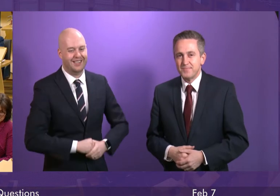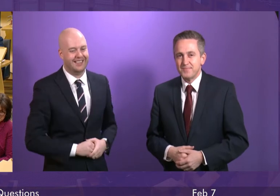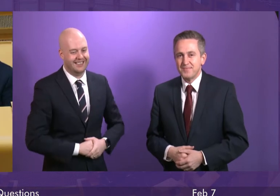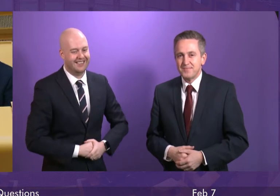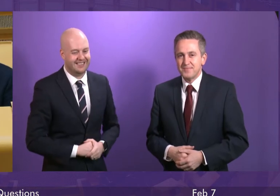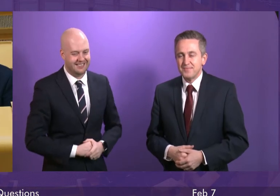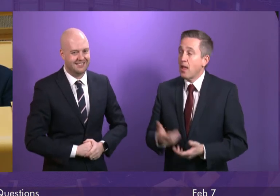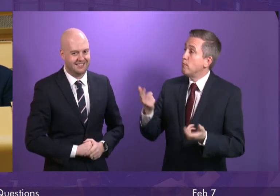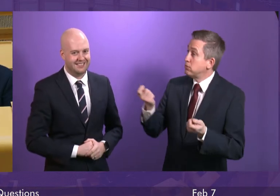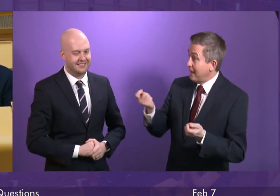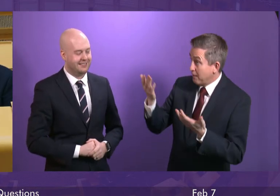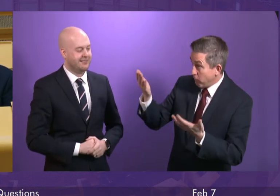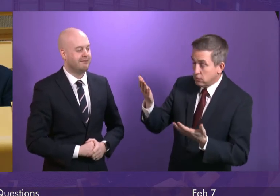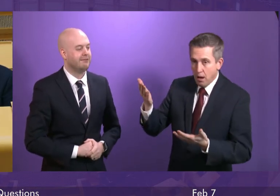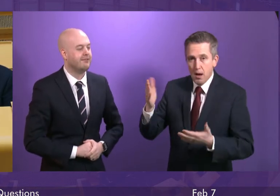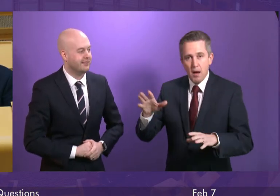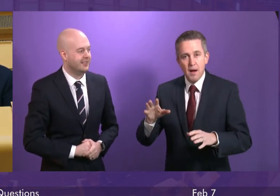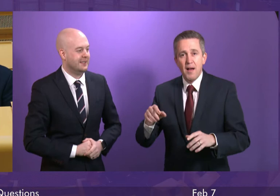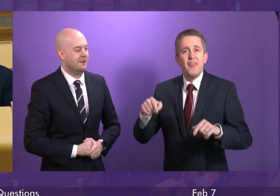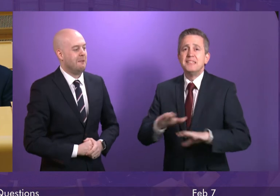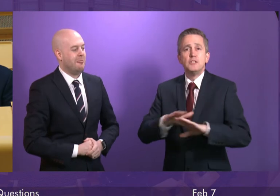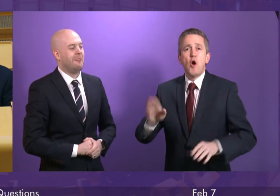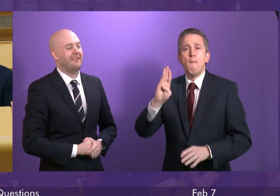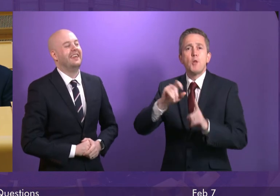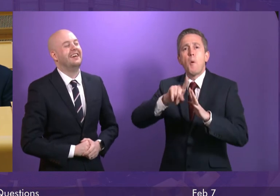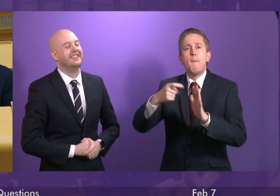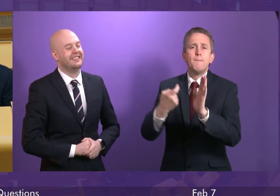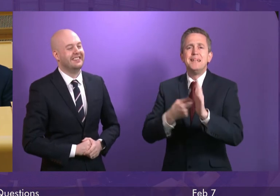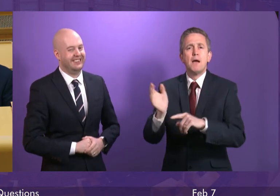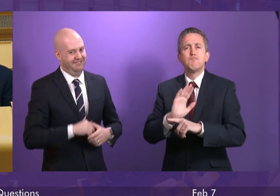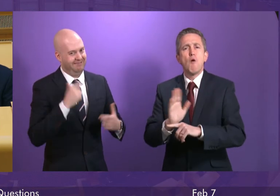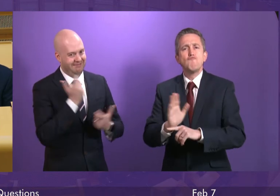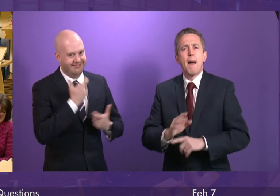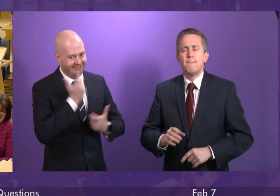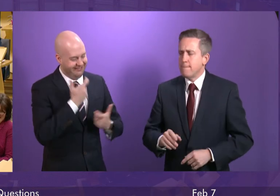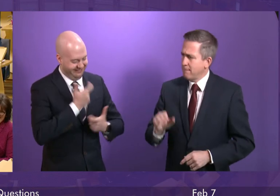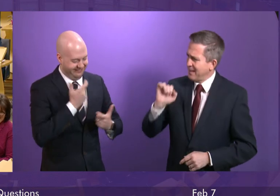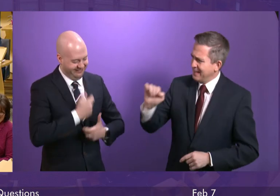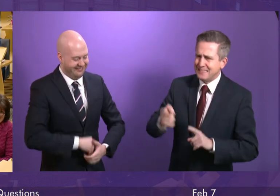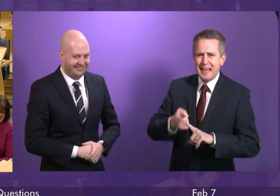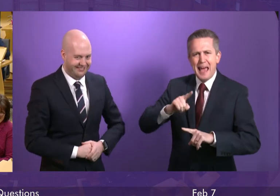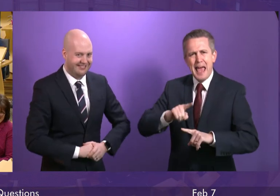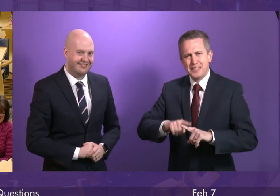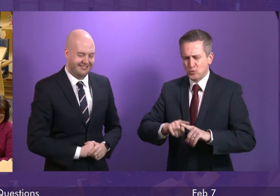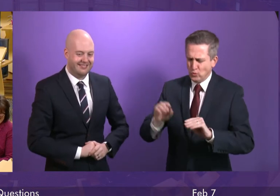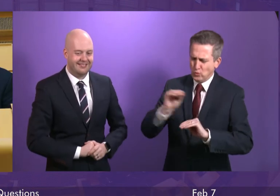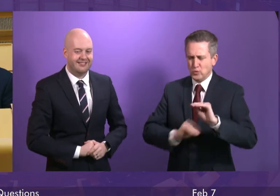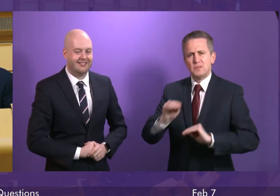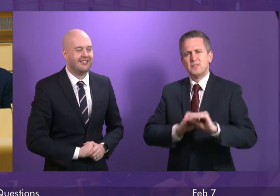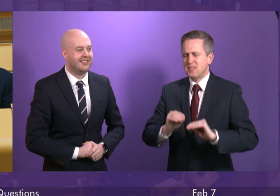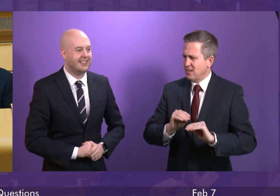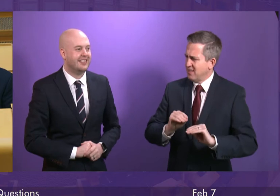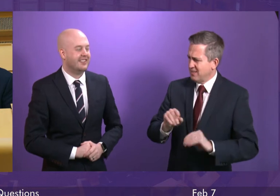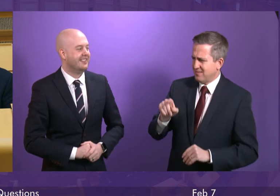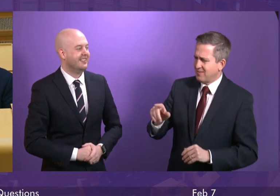Order, Order, please. This isn't Blue Peter. And one pathetic excuse. One pathetic excuse that you made